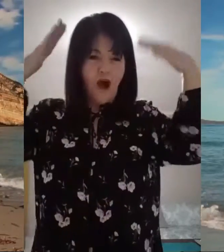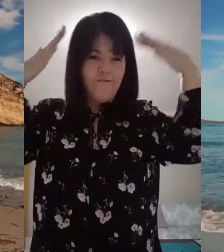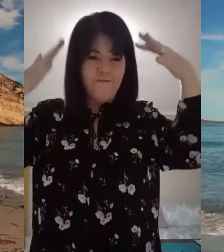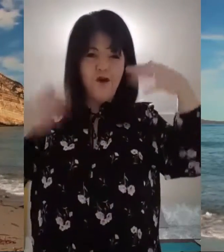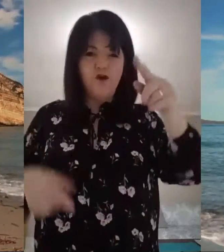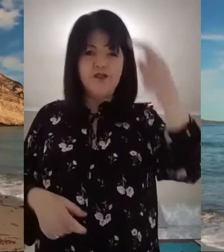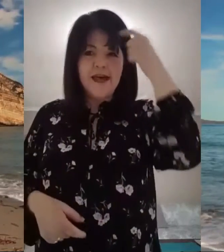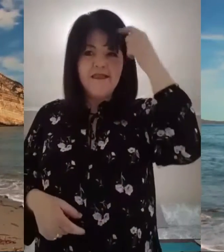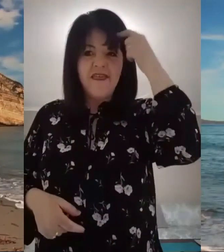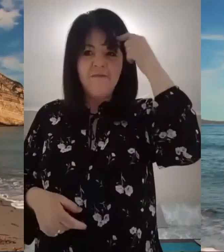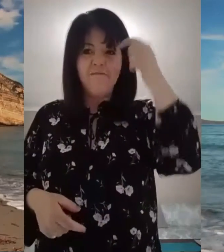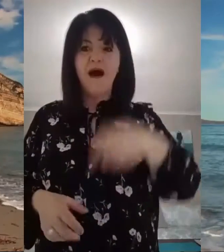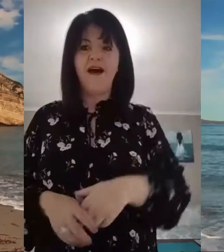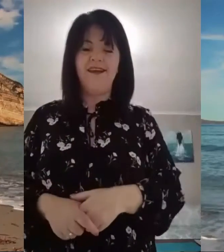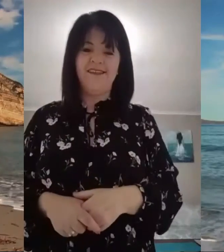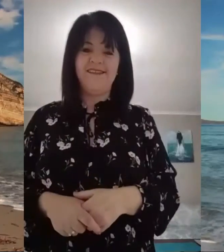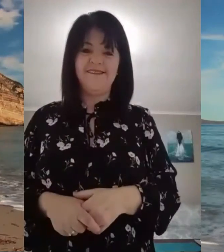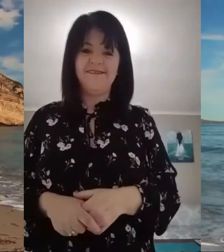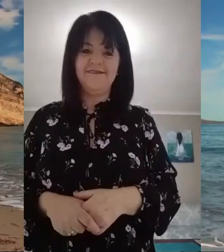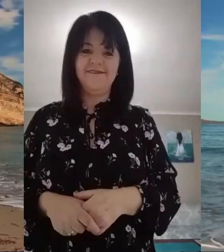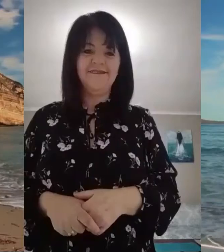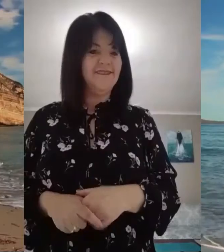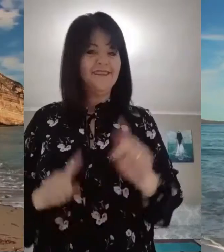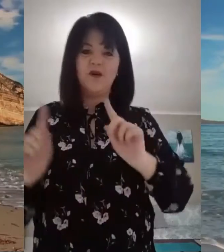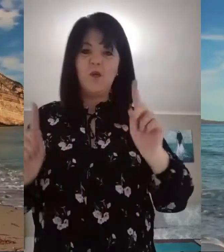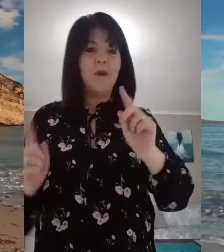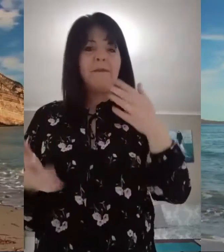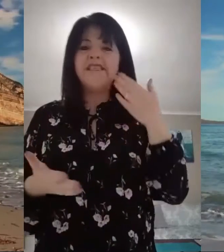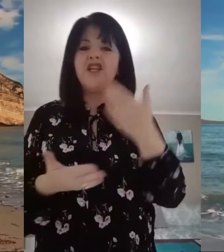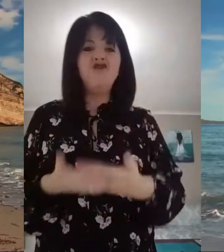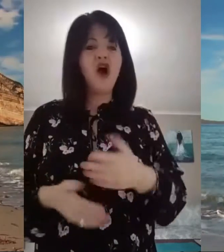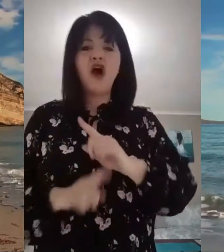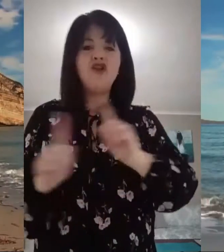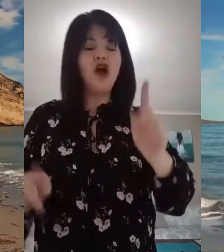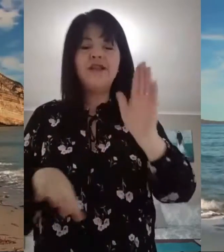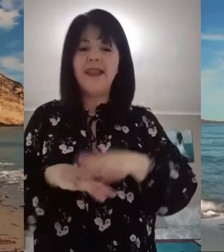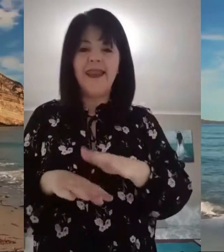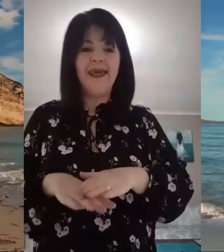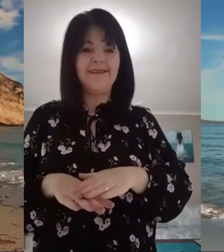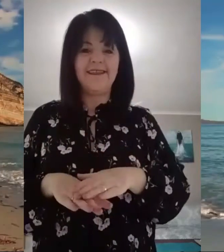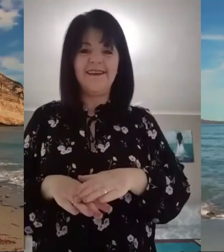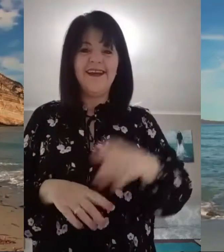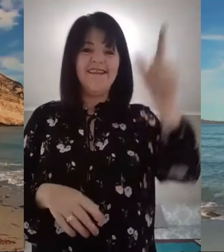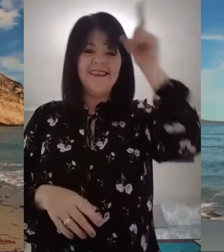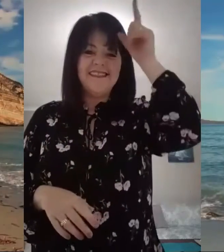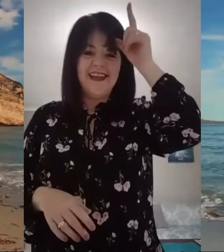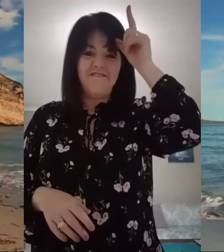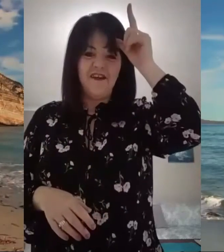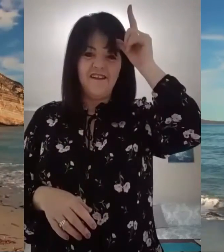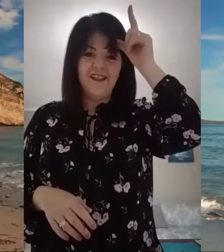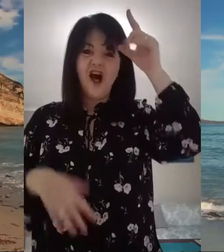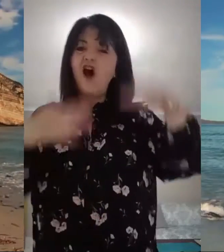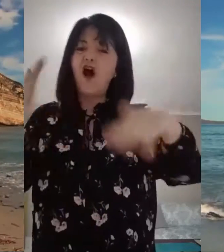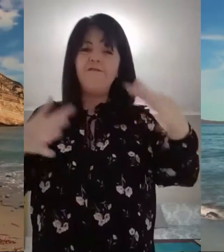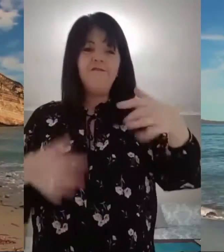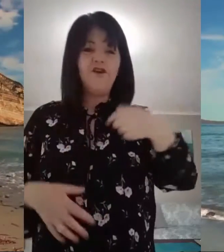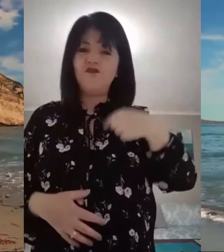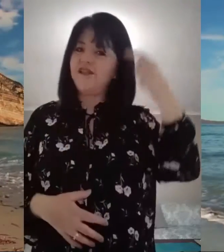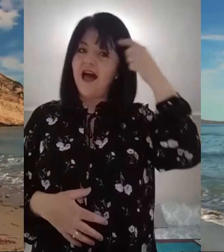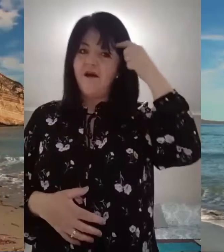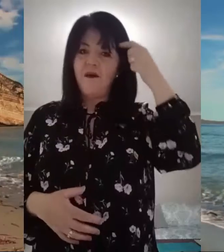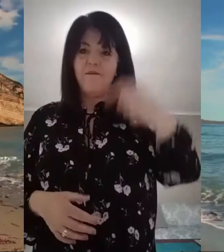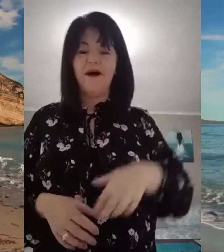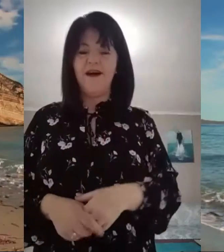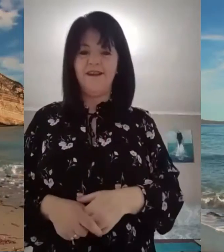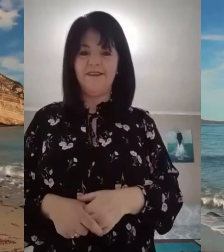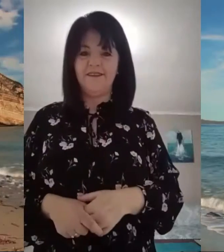confuse their minds. We must not let the devil confuse